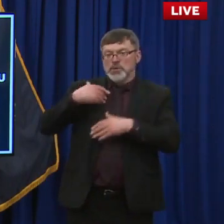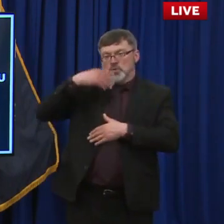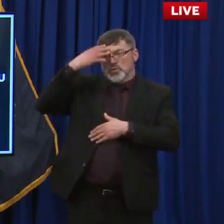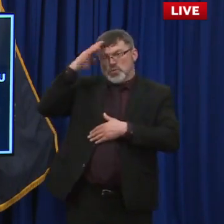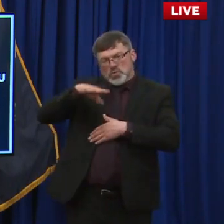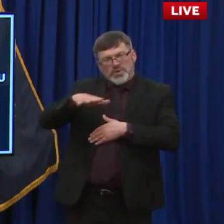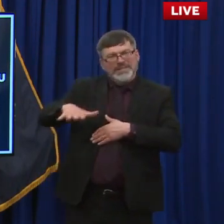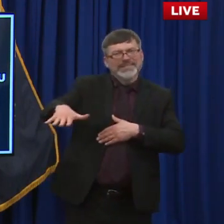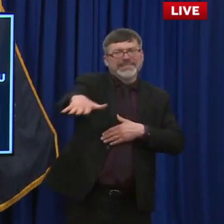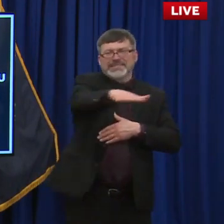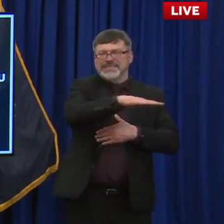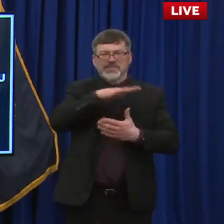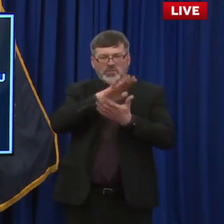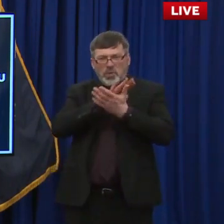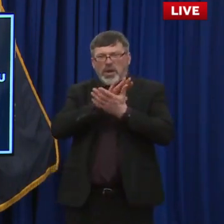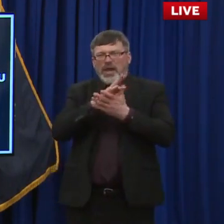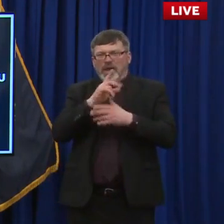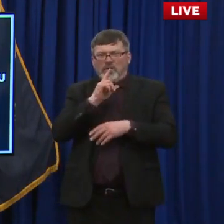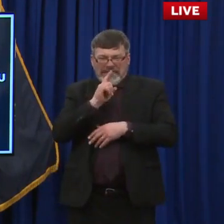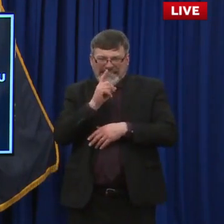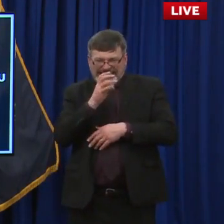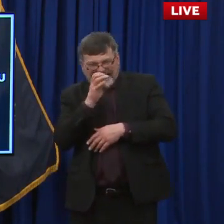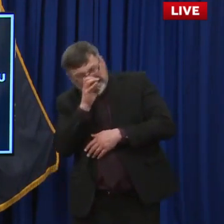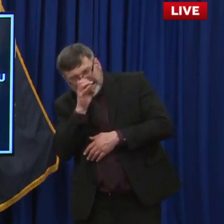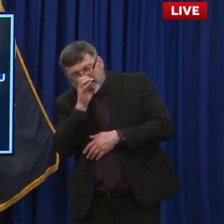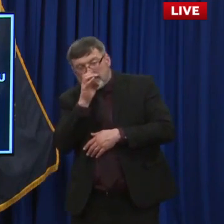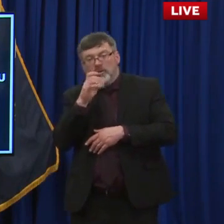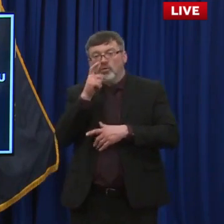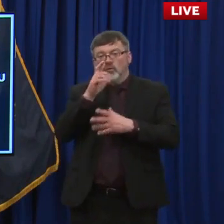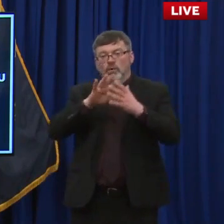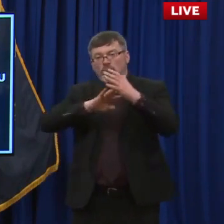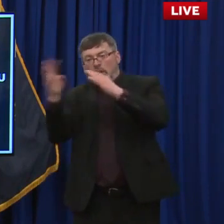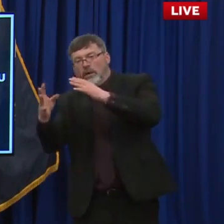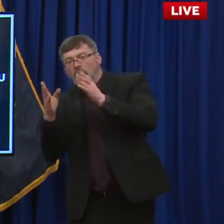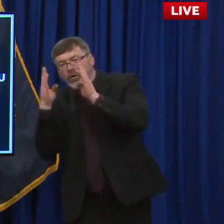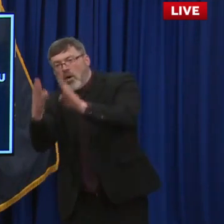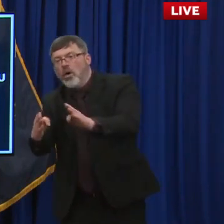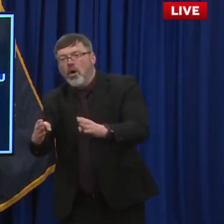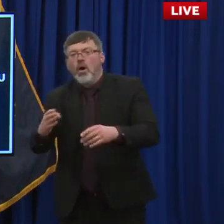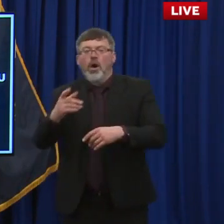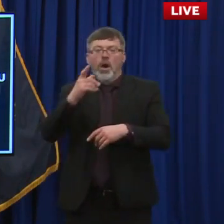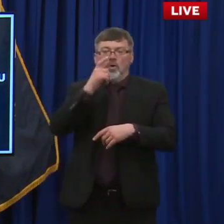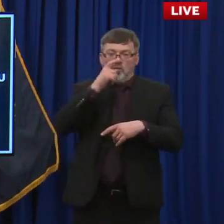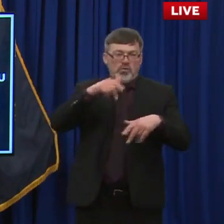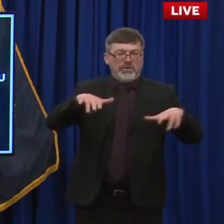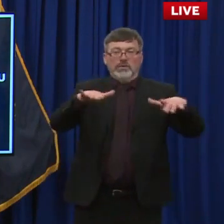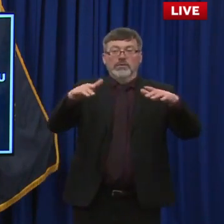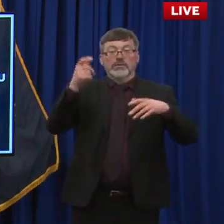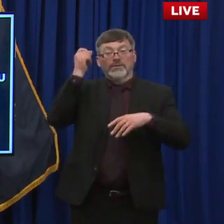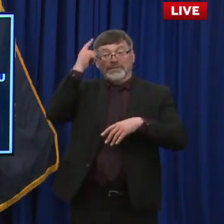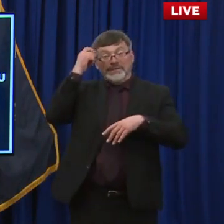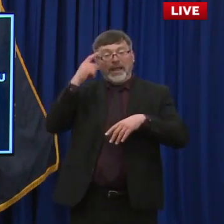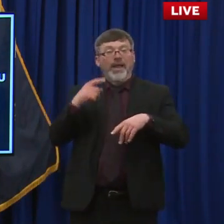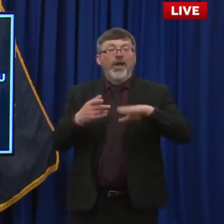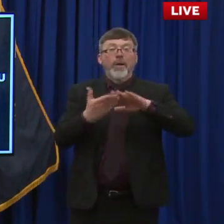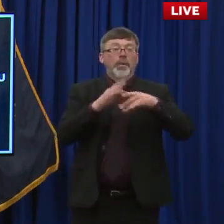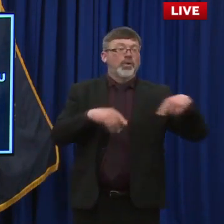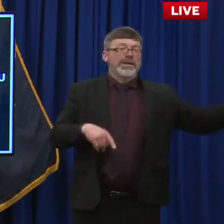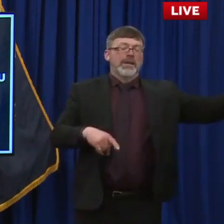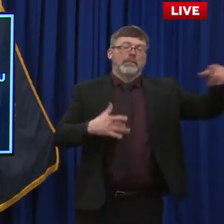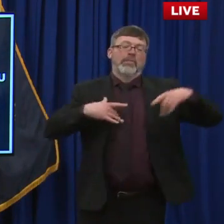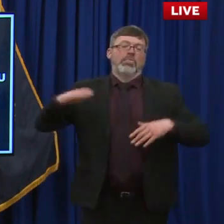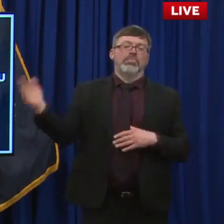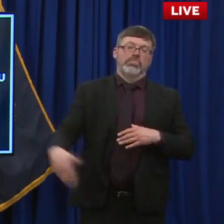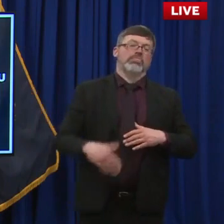unmonitored use of masks. For example, we're still, we're still sticking with, uh, you know, six feet physical distancing as the